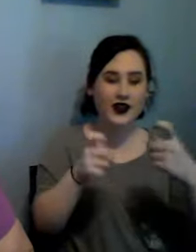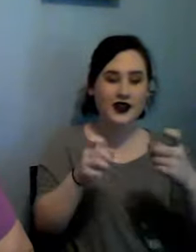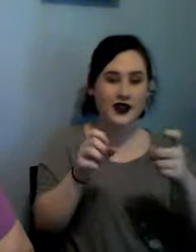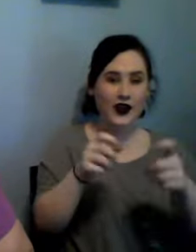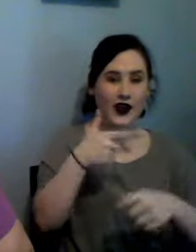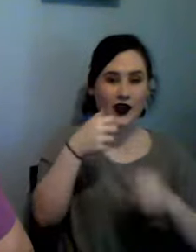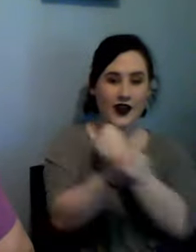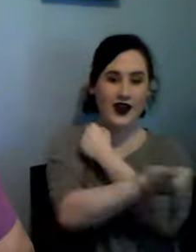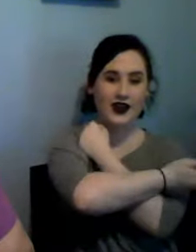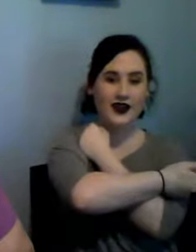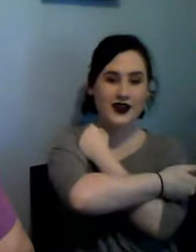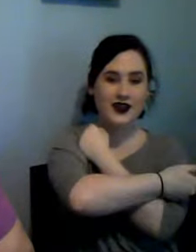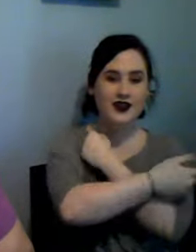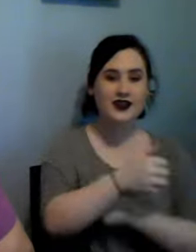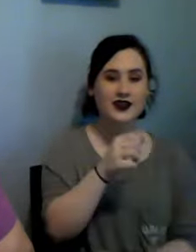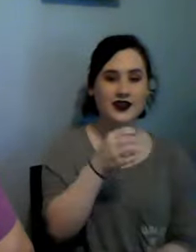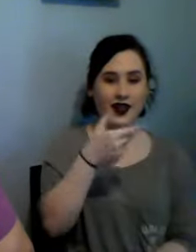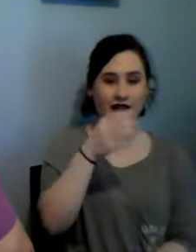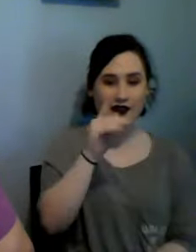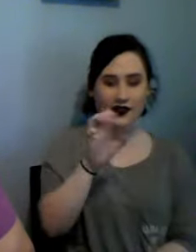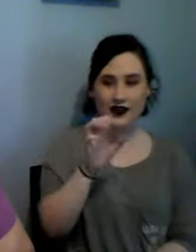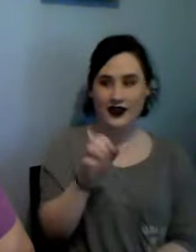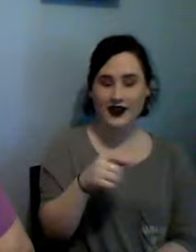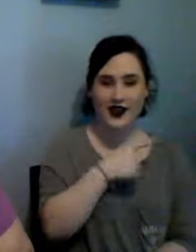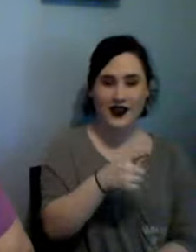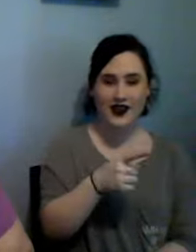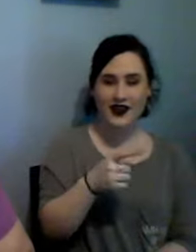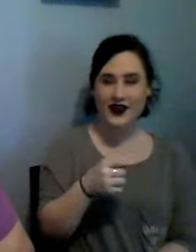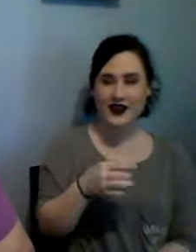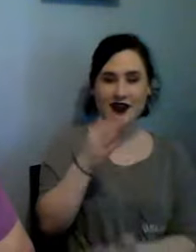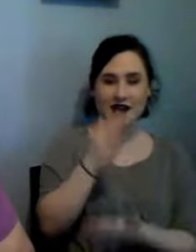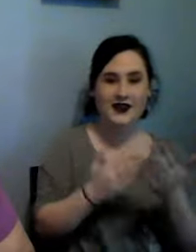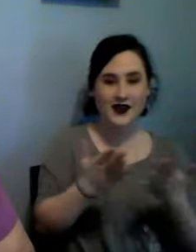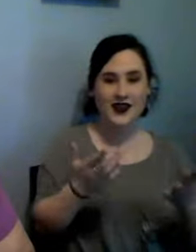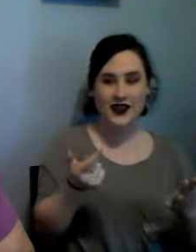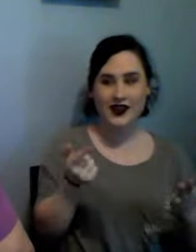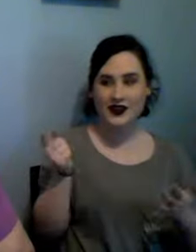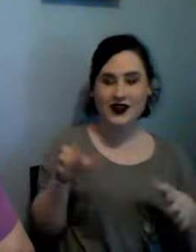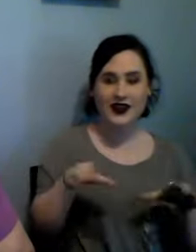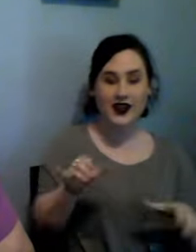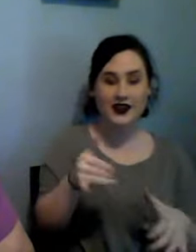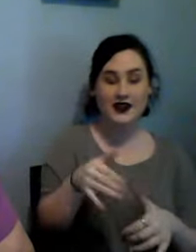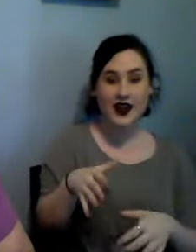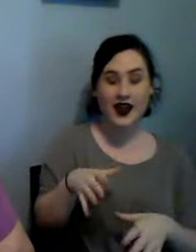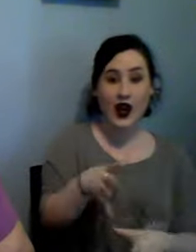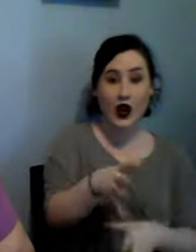there's certain things that she does that catches my attention and coke is one